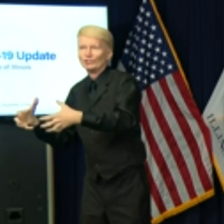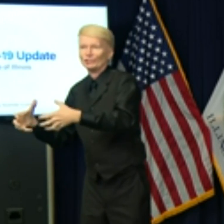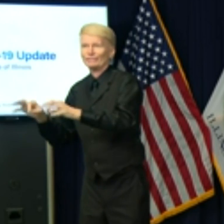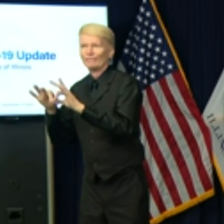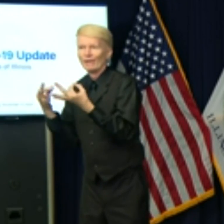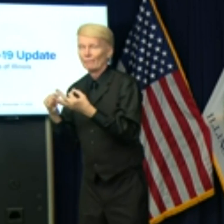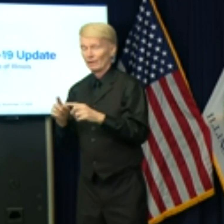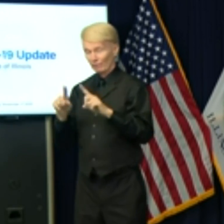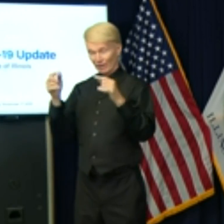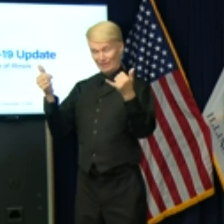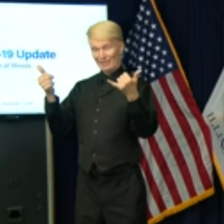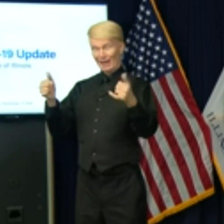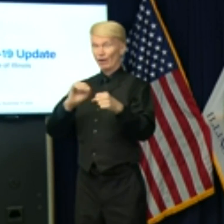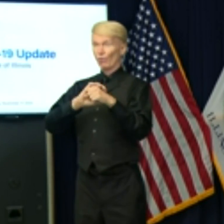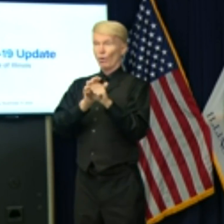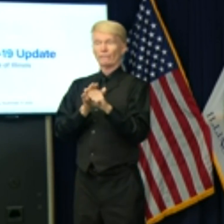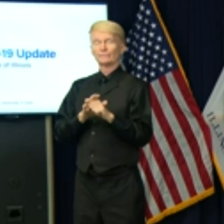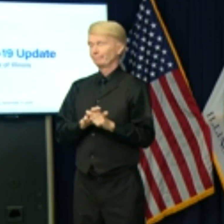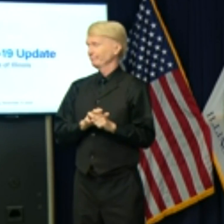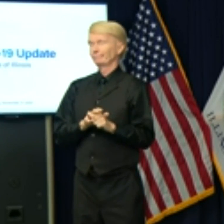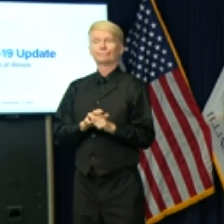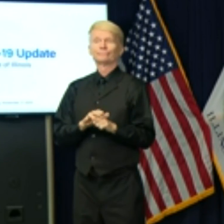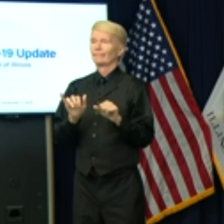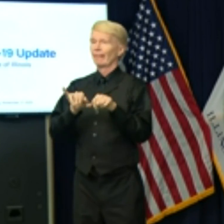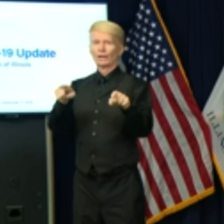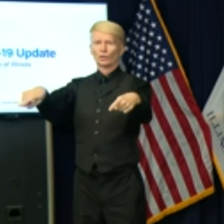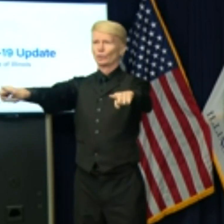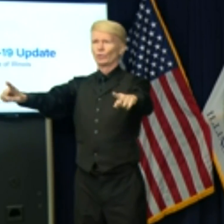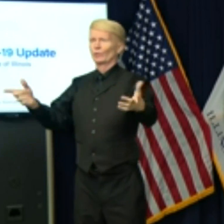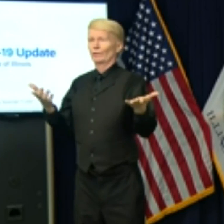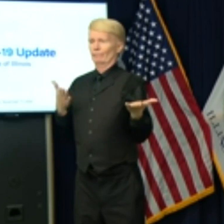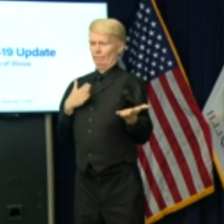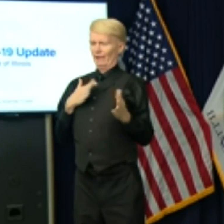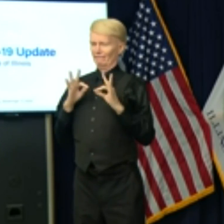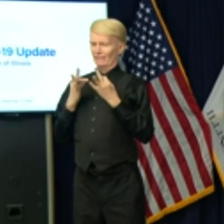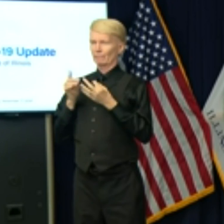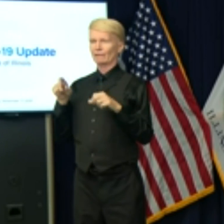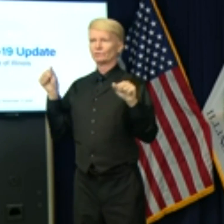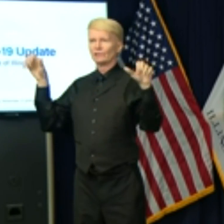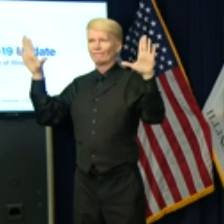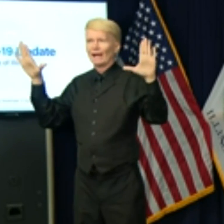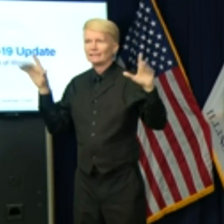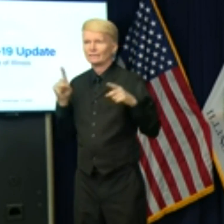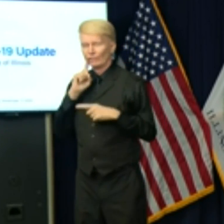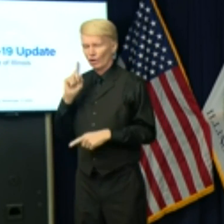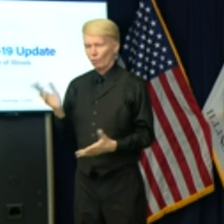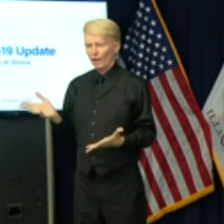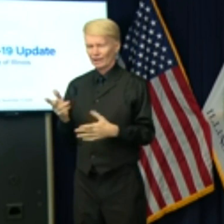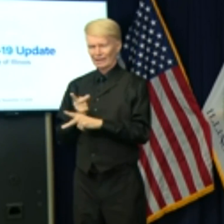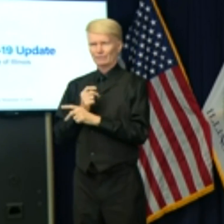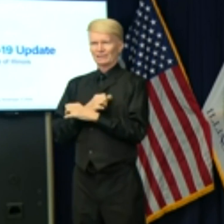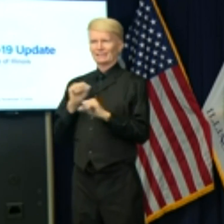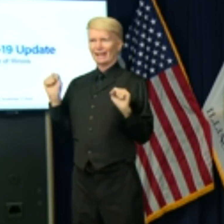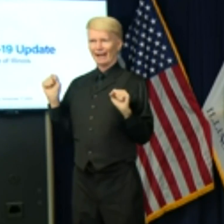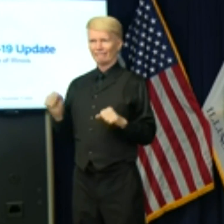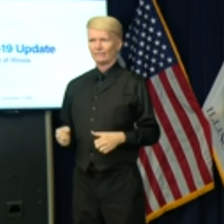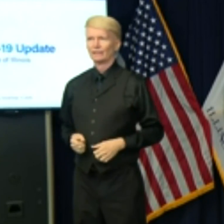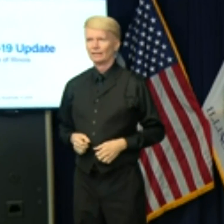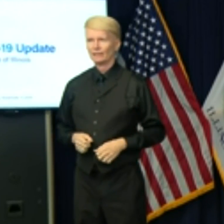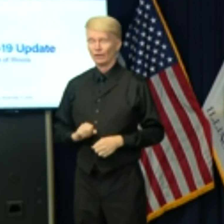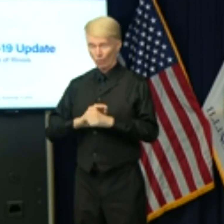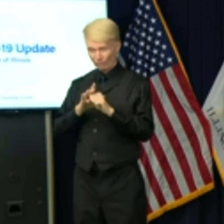of COVID, my family is having to make sacrifices to stay safe. This is not a political fight.